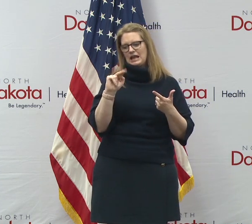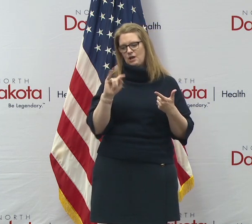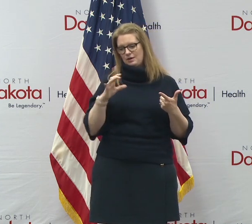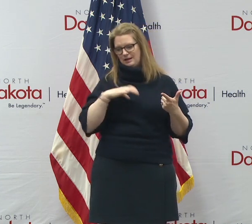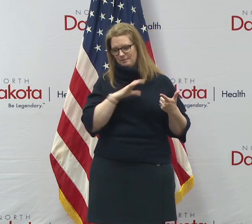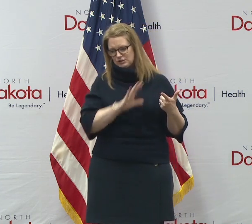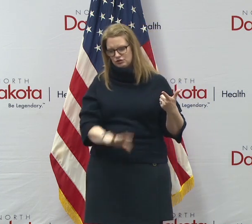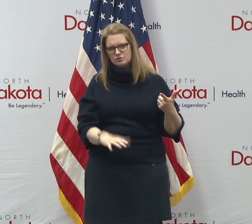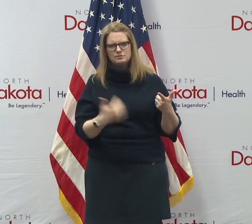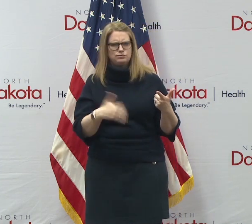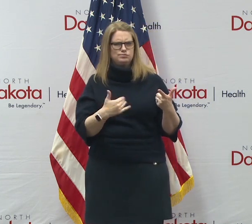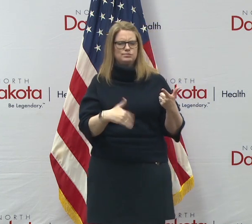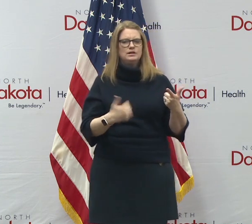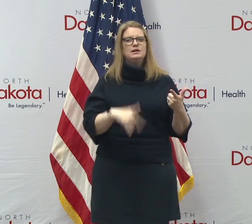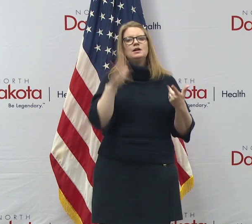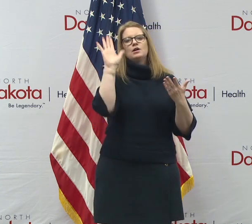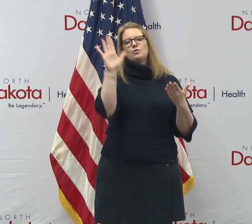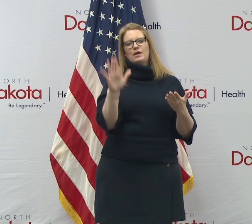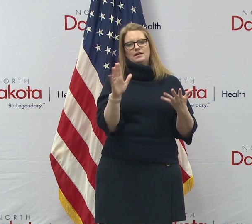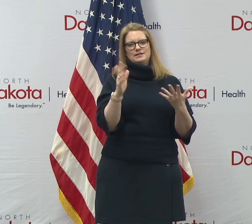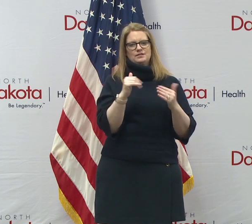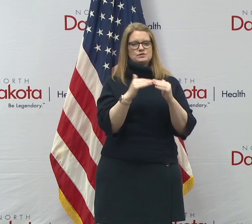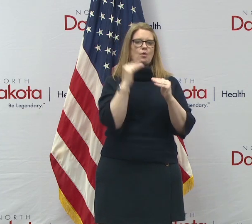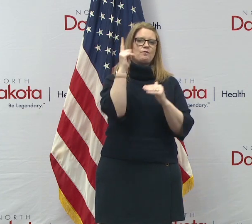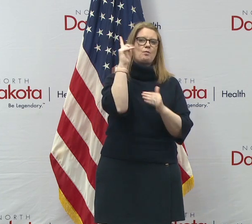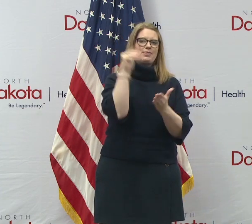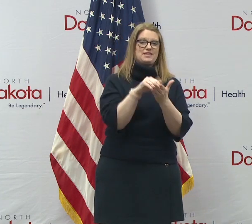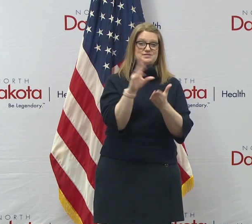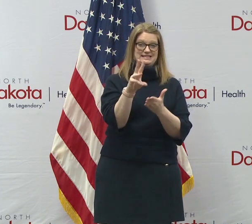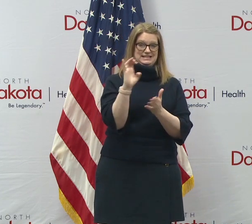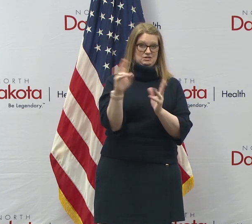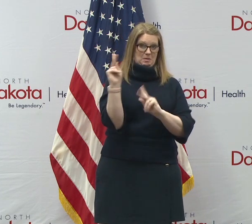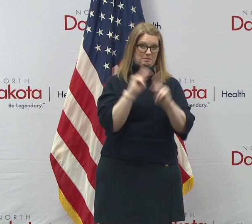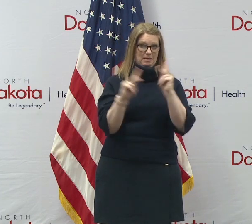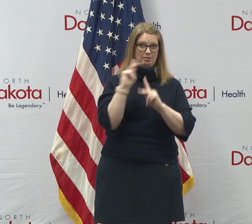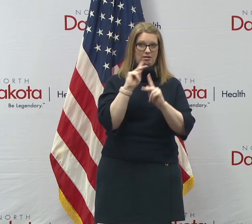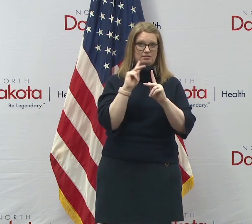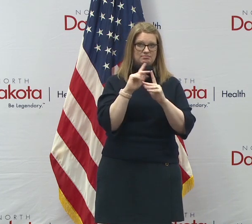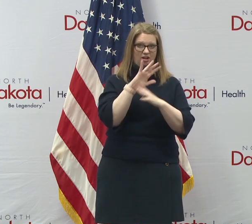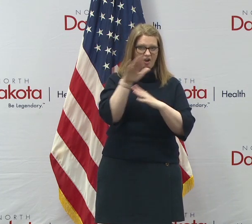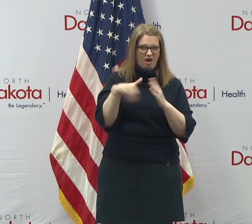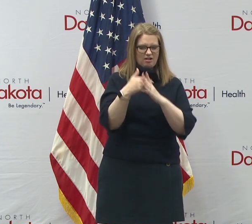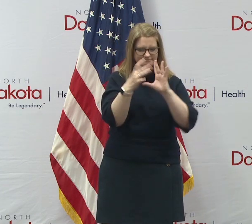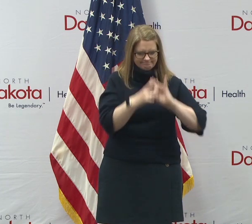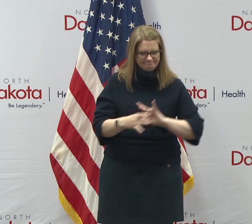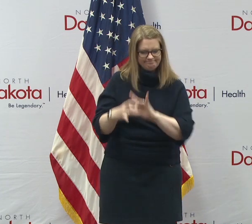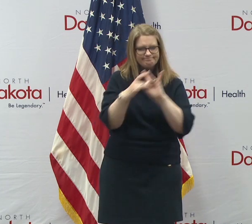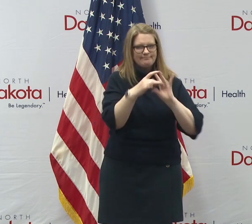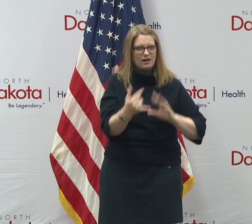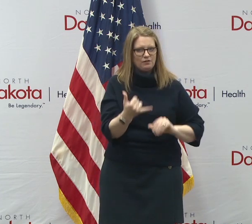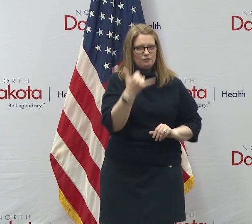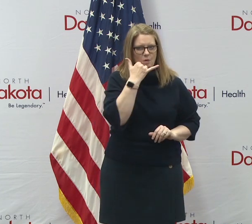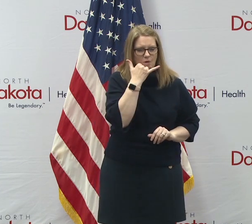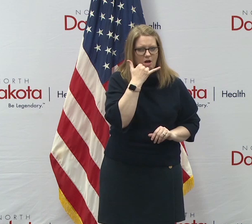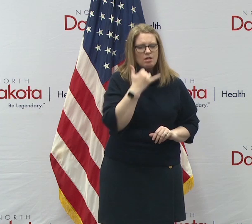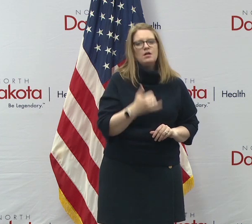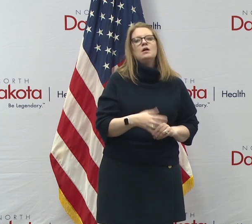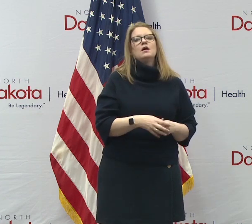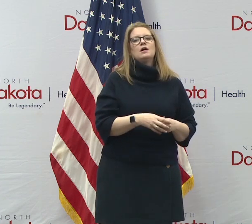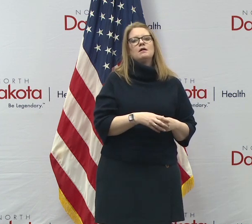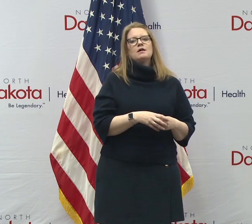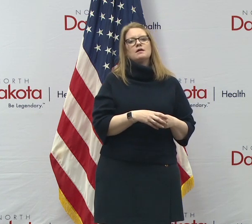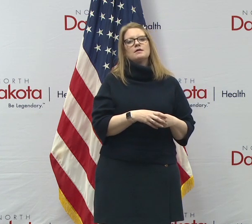morning. think there was, uh, over 1600 people that were on a call, uh, today with the, sponsored by,